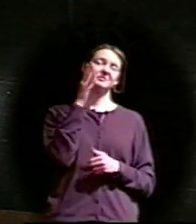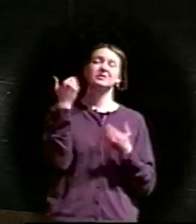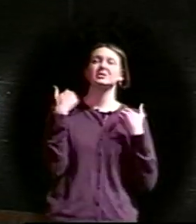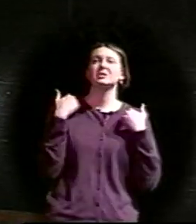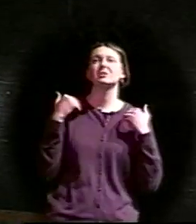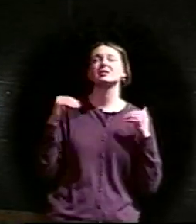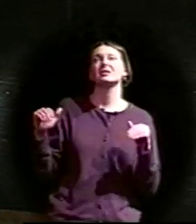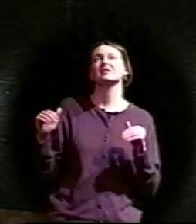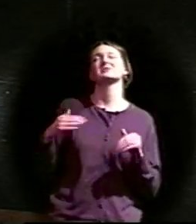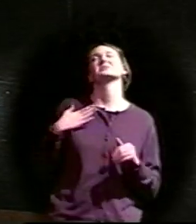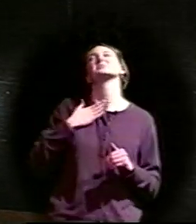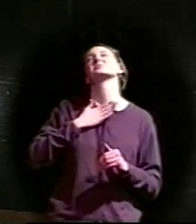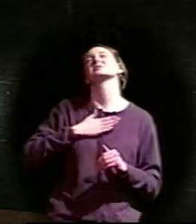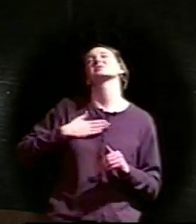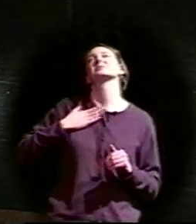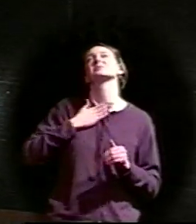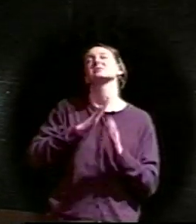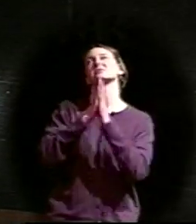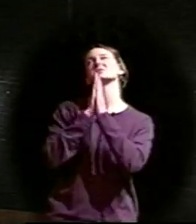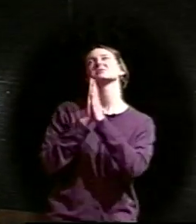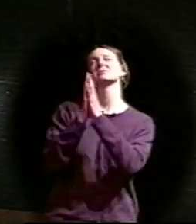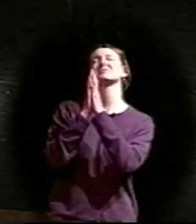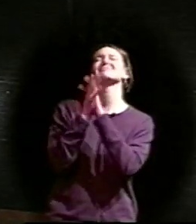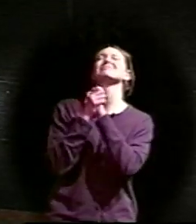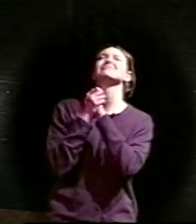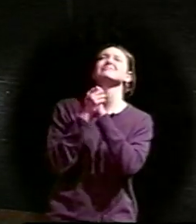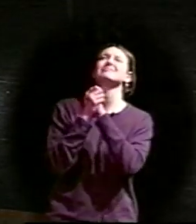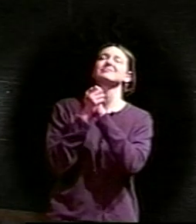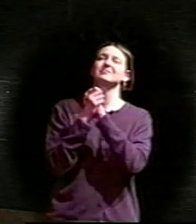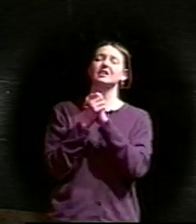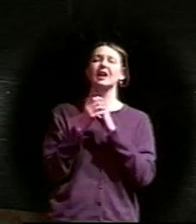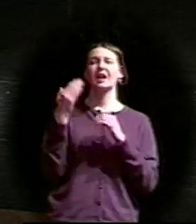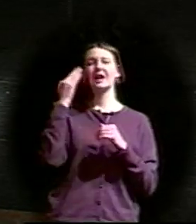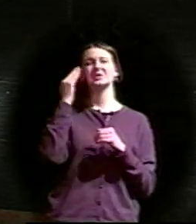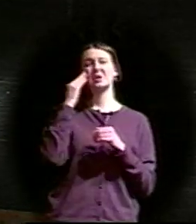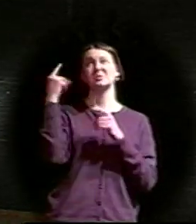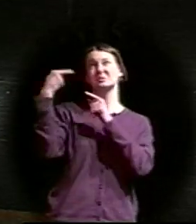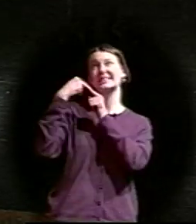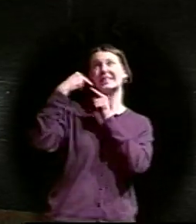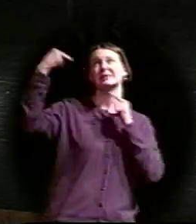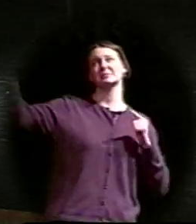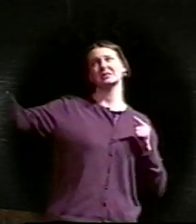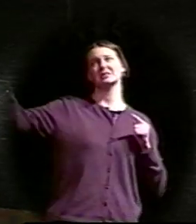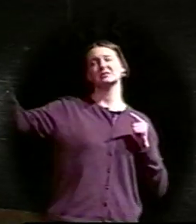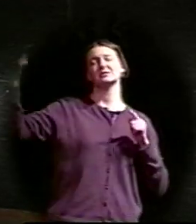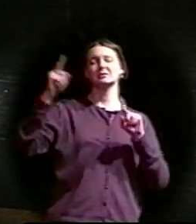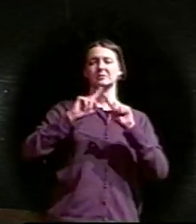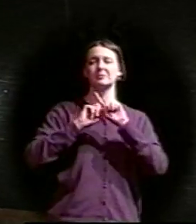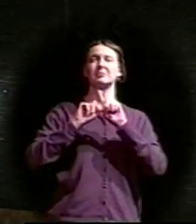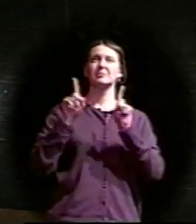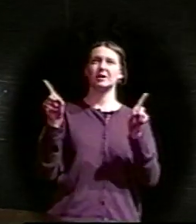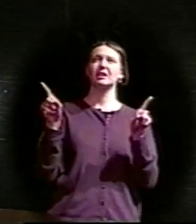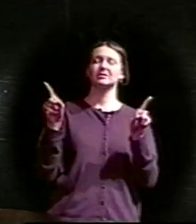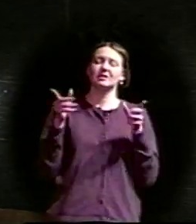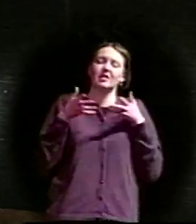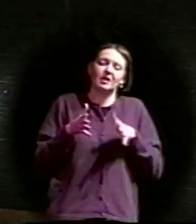again. Though enemies we are sworn to be, let me die as if a